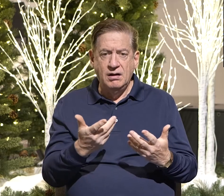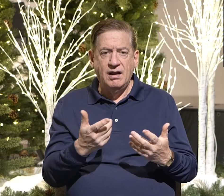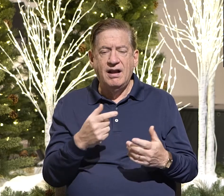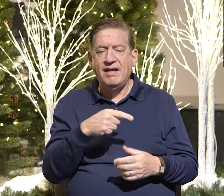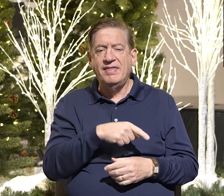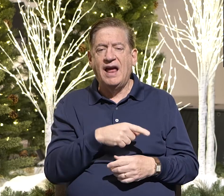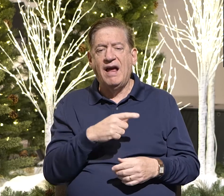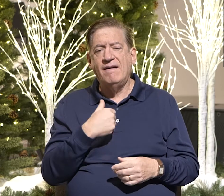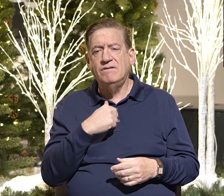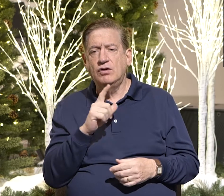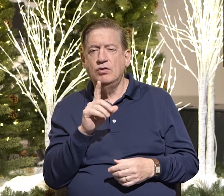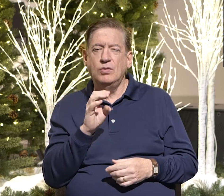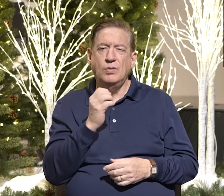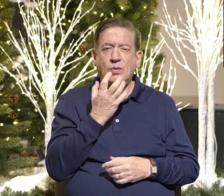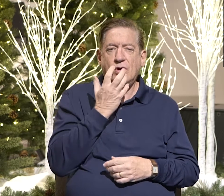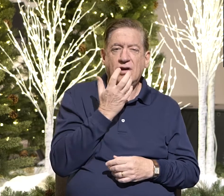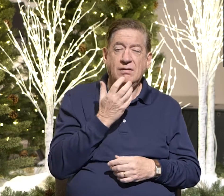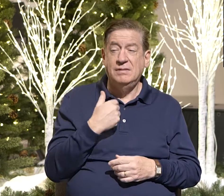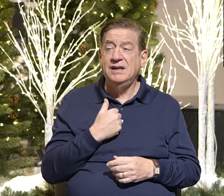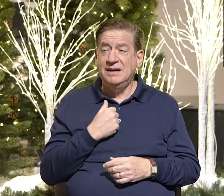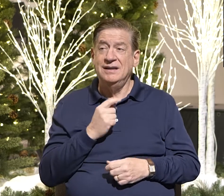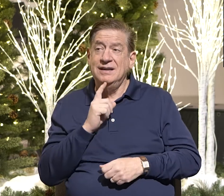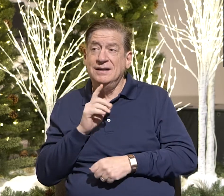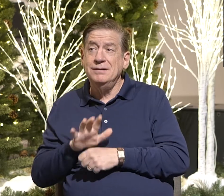a lukewarm commitment to Christ.